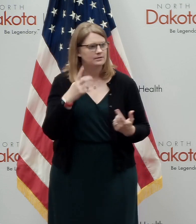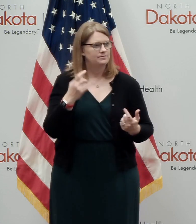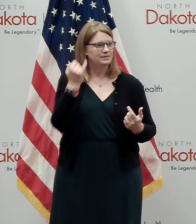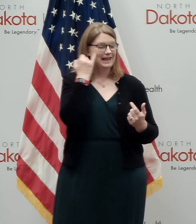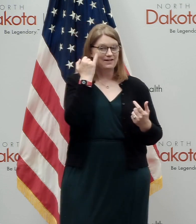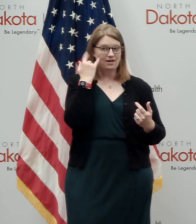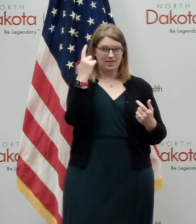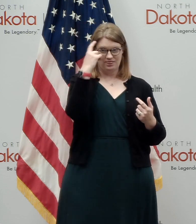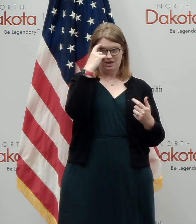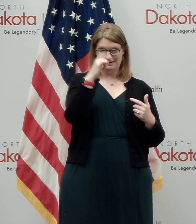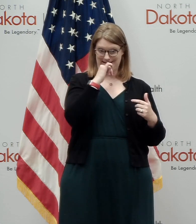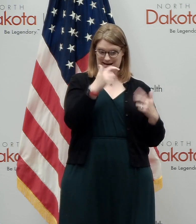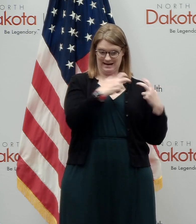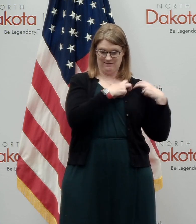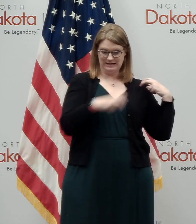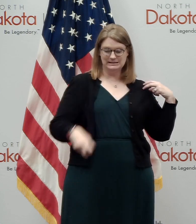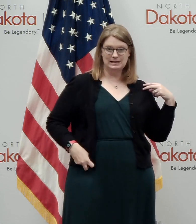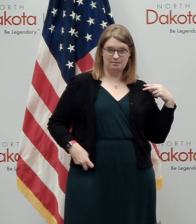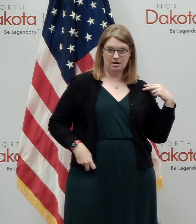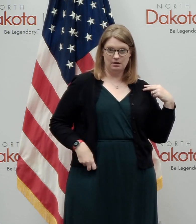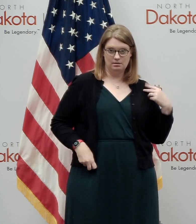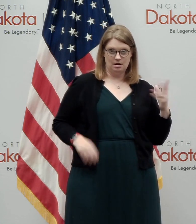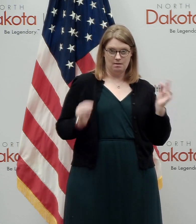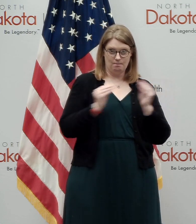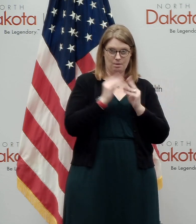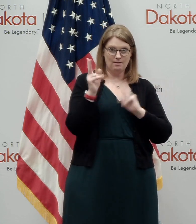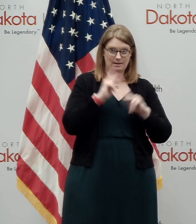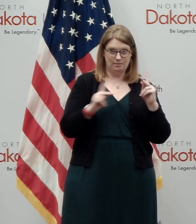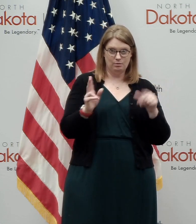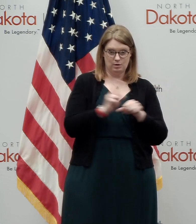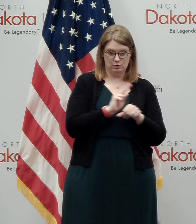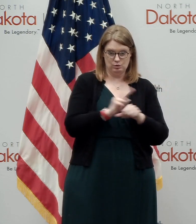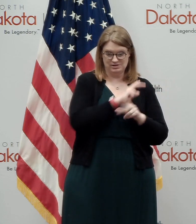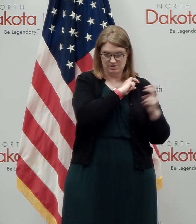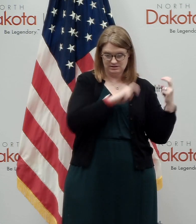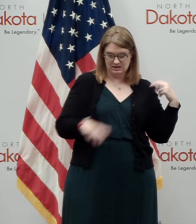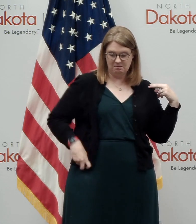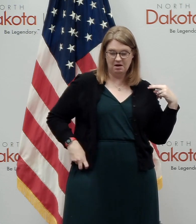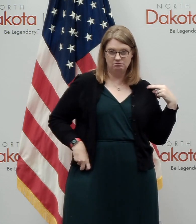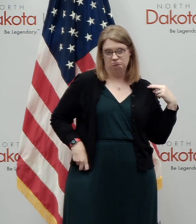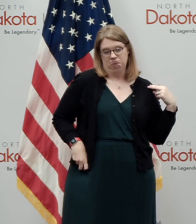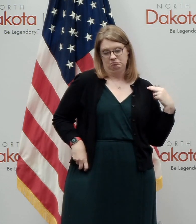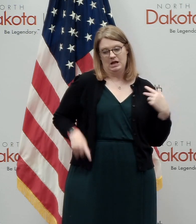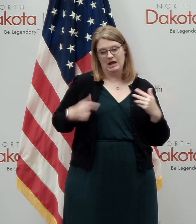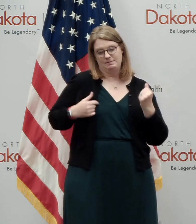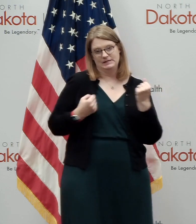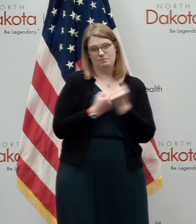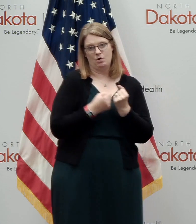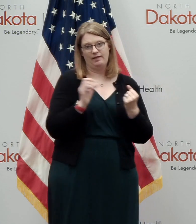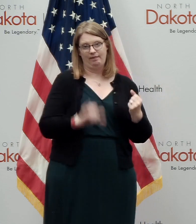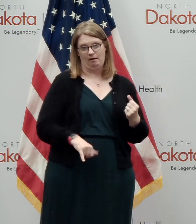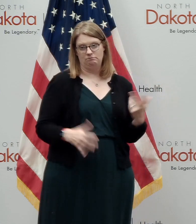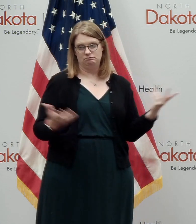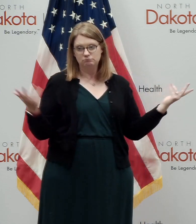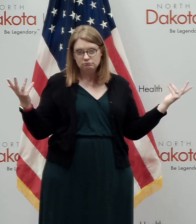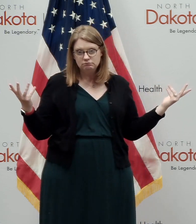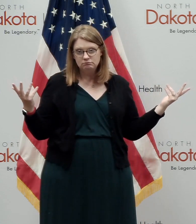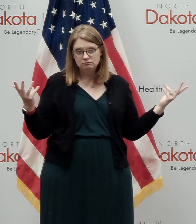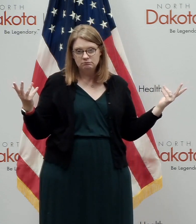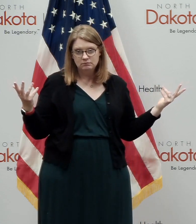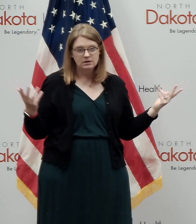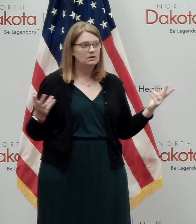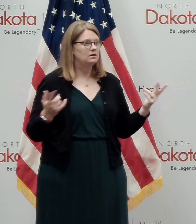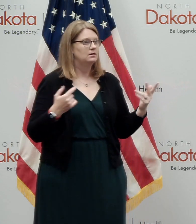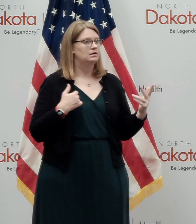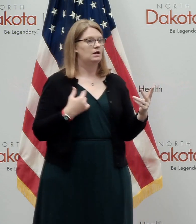thought by not having a seatbelt law that we could get more people to wear their seatbelt, I'd be, that's the camp I'd be in. Cause I I'm for, in both cases,